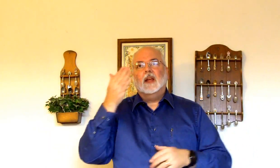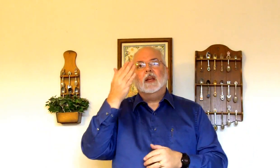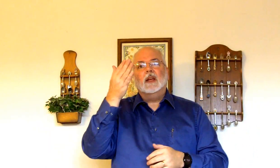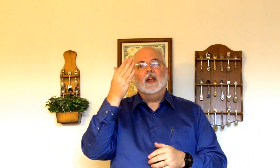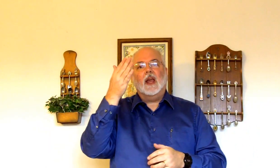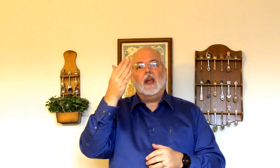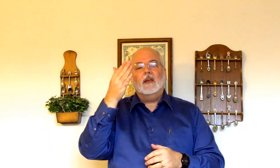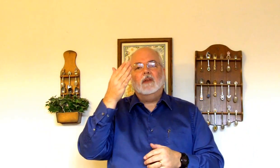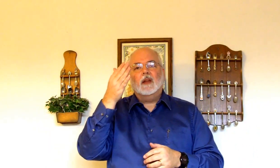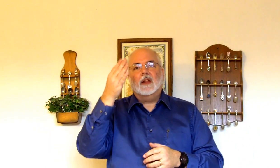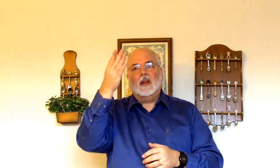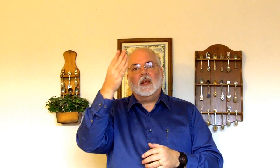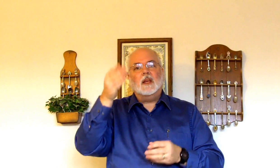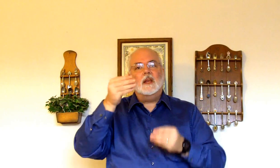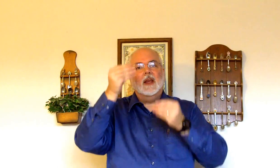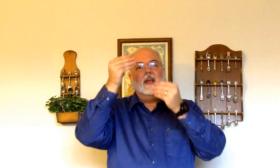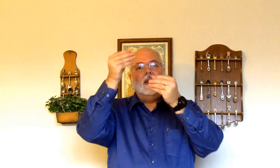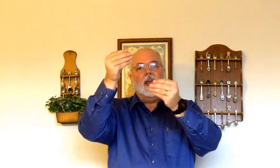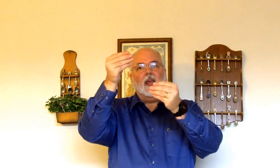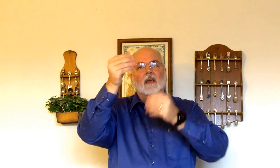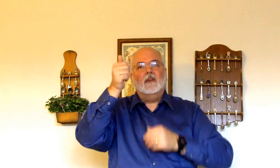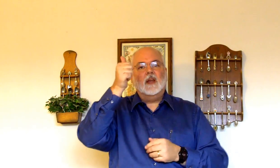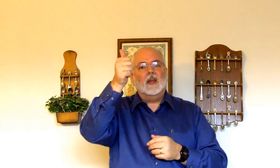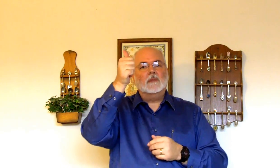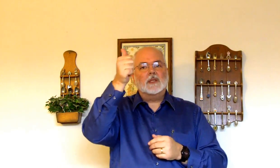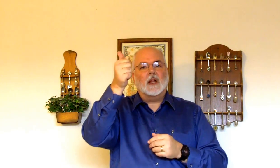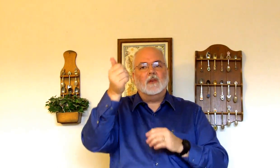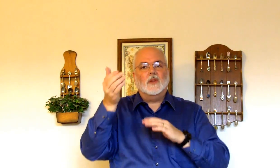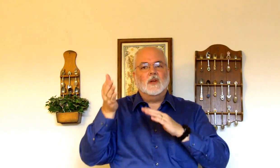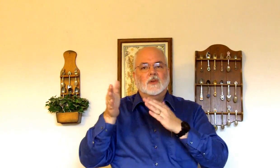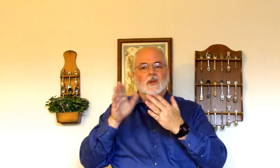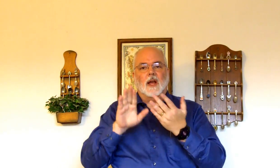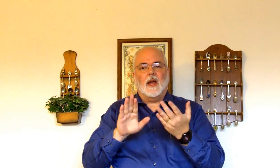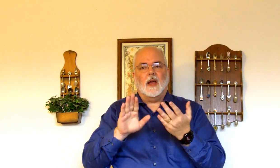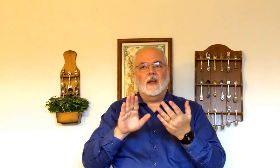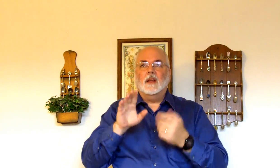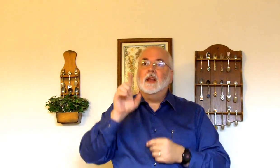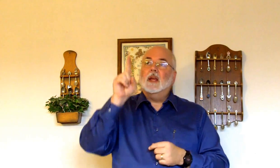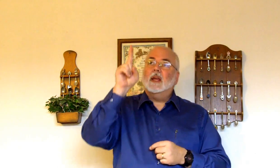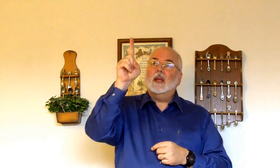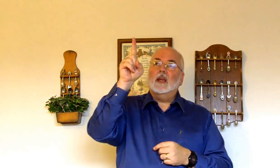He gave. He. Gave. To die. He.